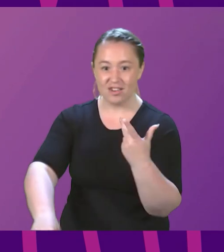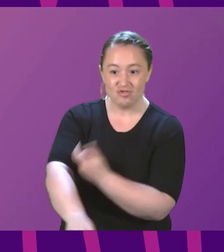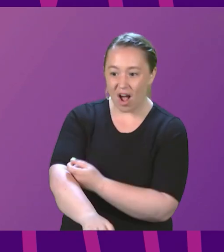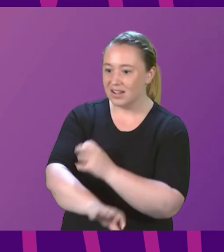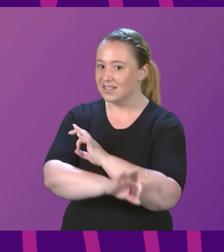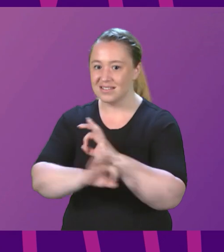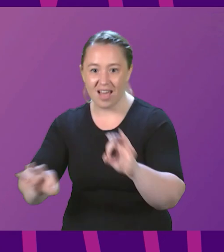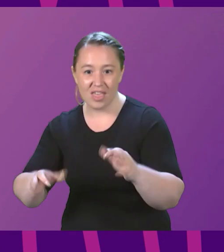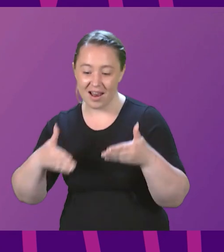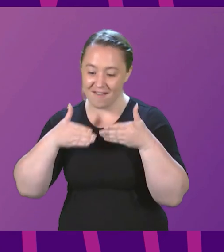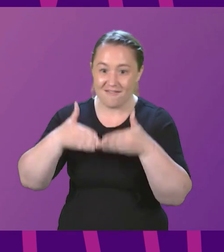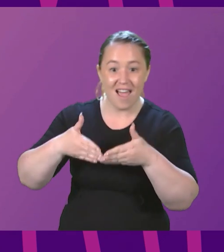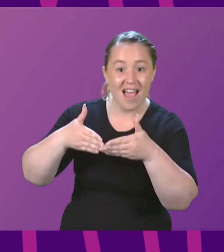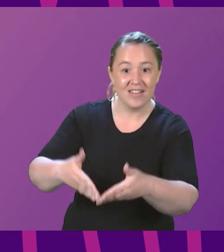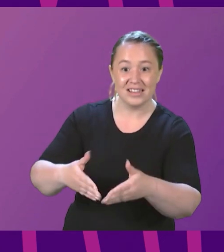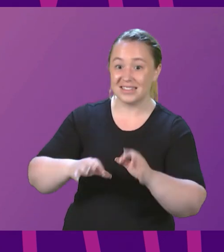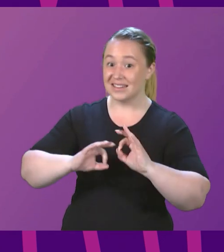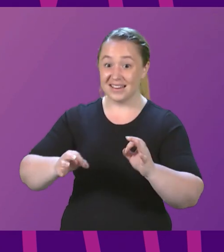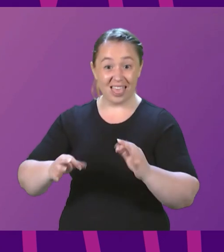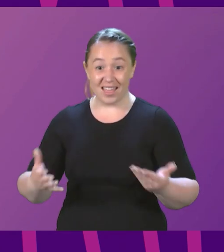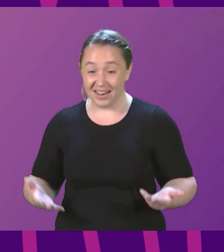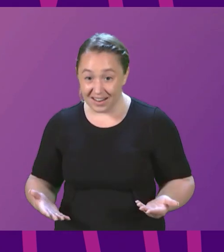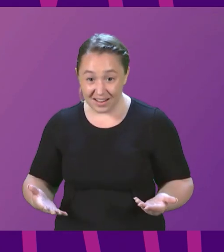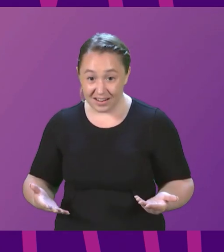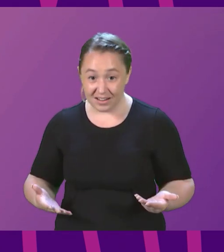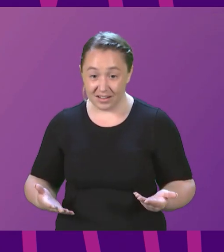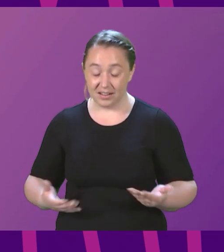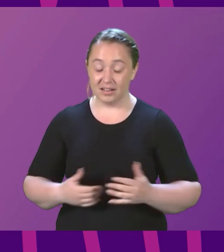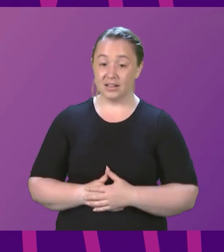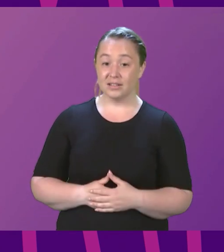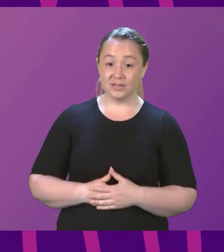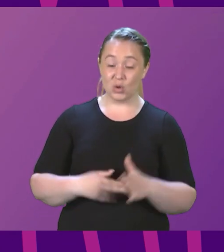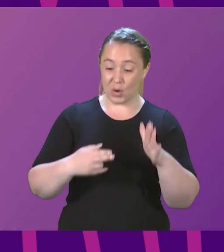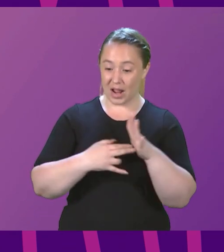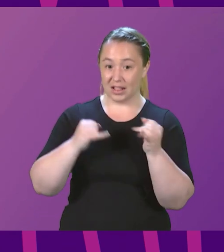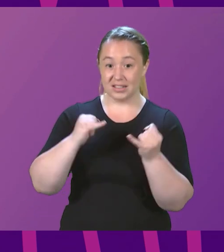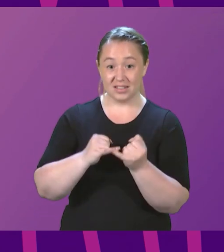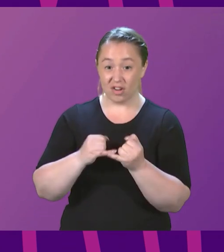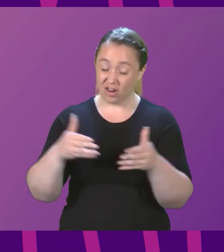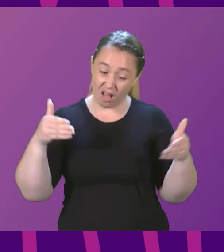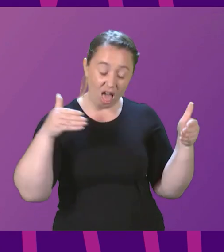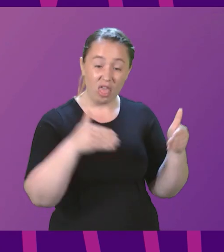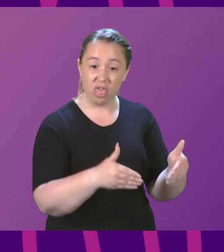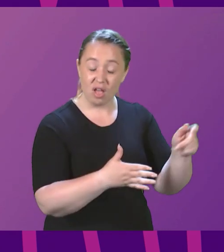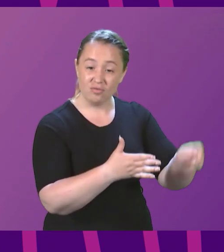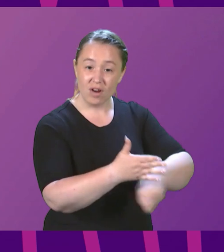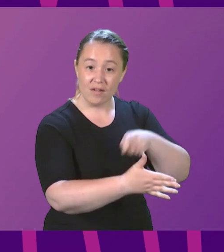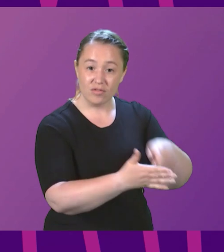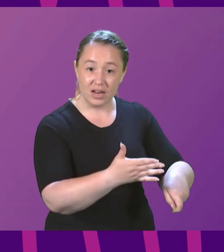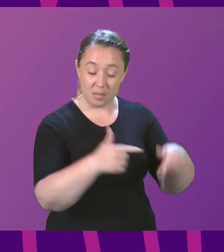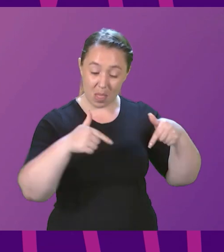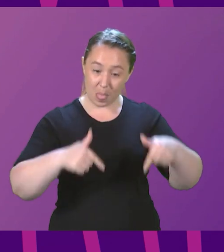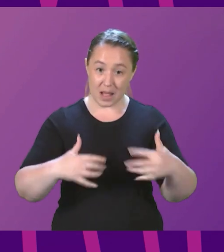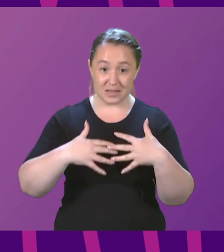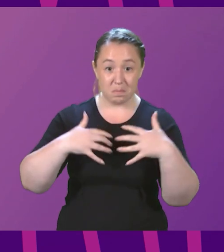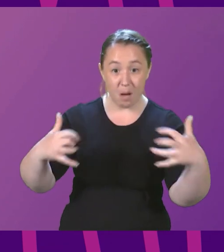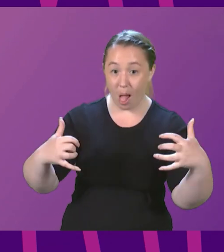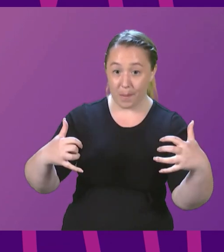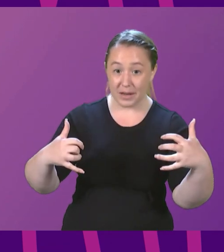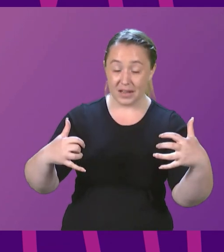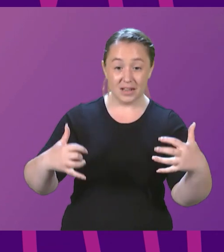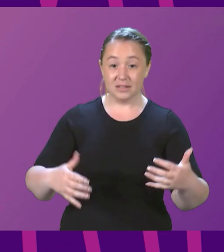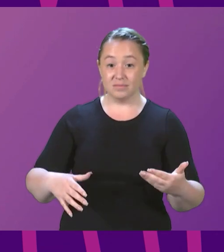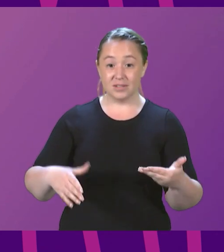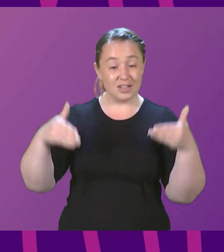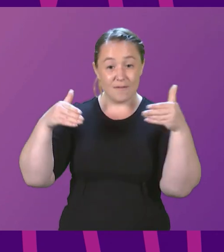Ferries, none that float. That is Nicola Sturgeon Scotland and this parliament is beginning to be a parliament that doesn't get to act on the